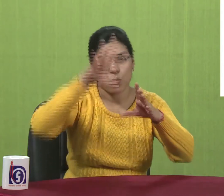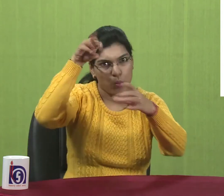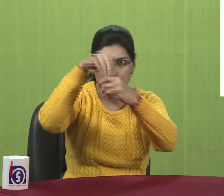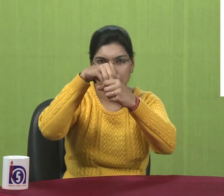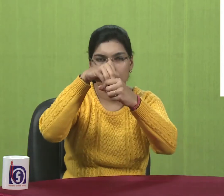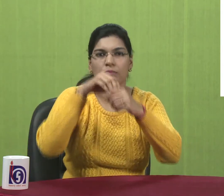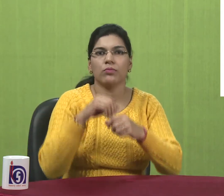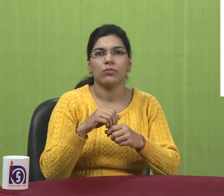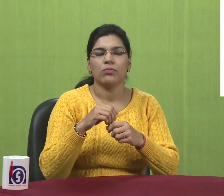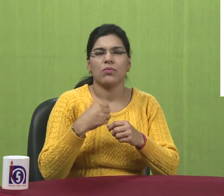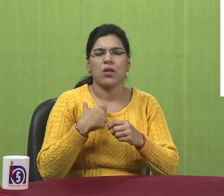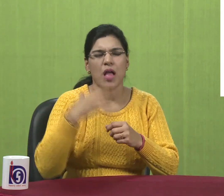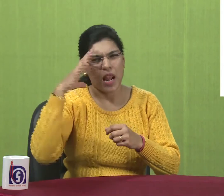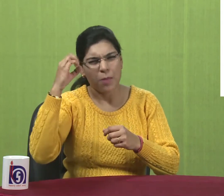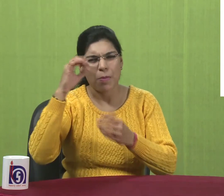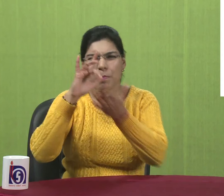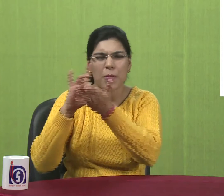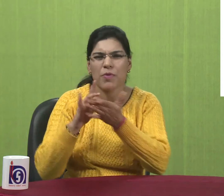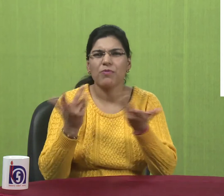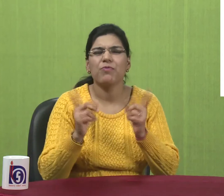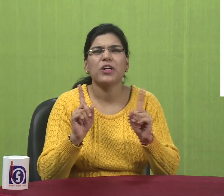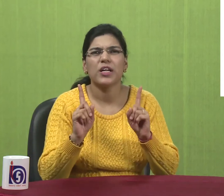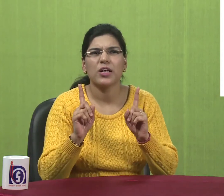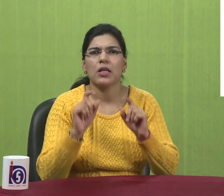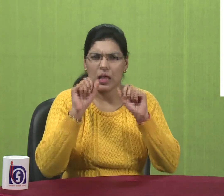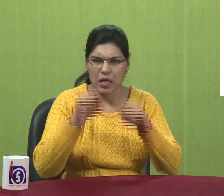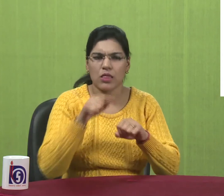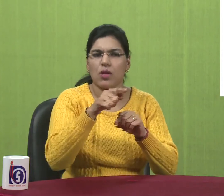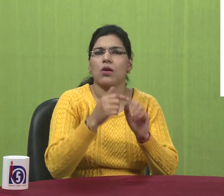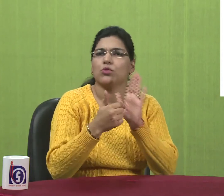The using. Of. Windows. Explorer.